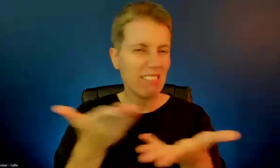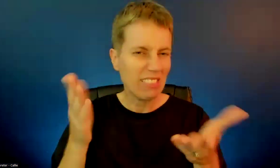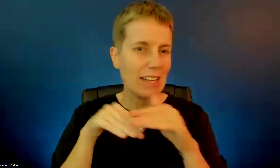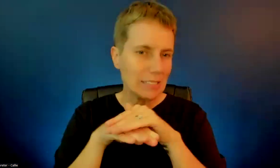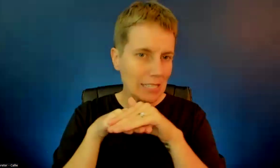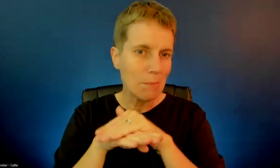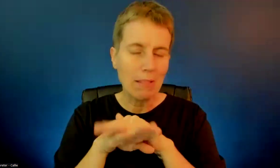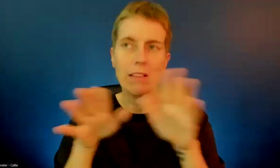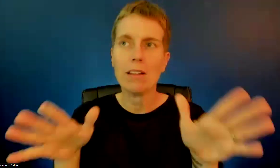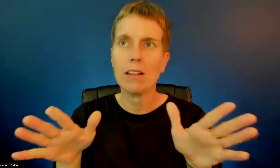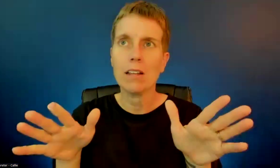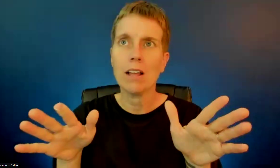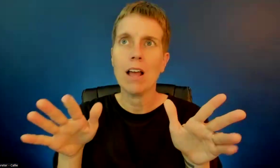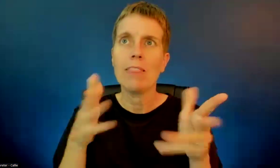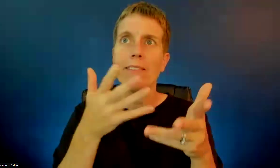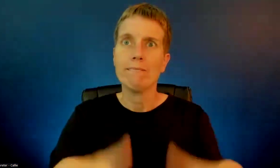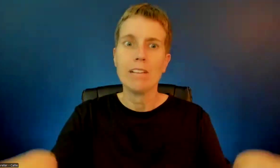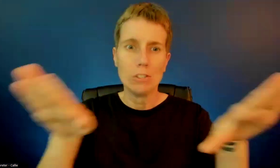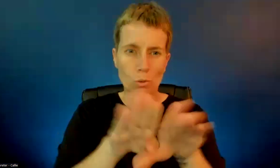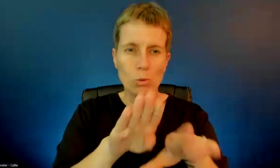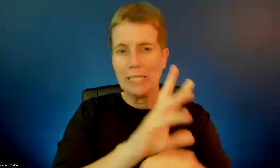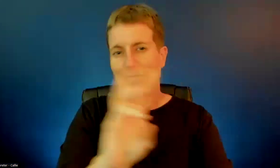until 6 p.m., I think.